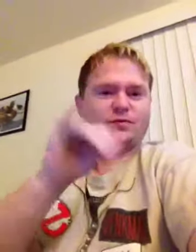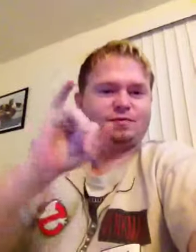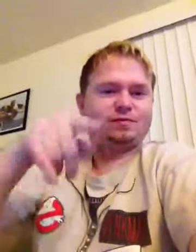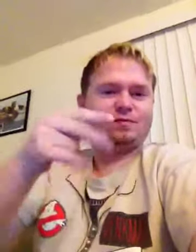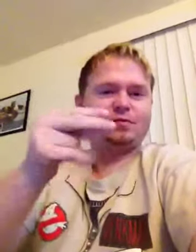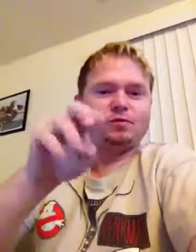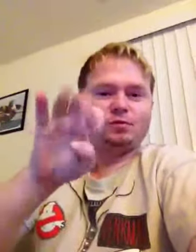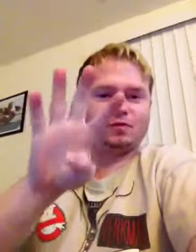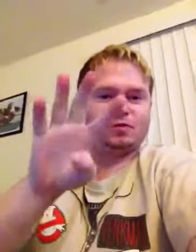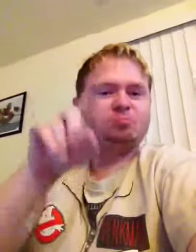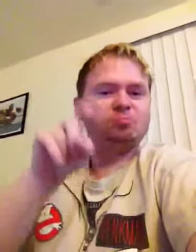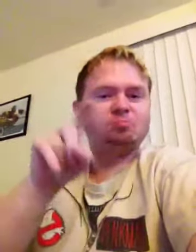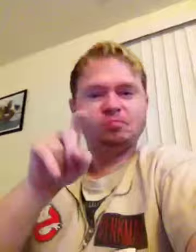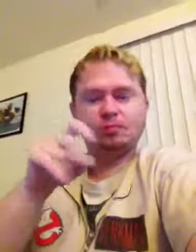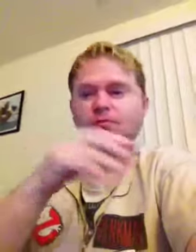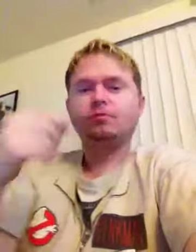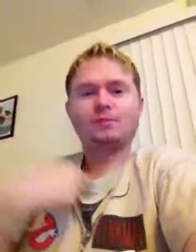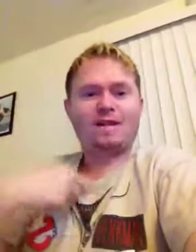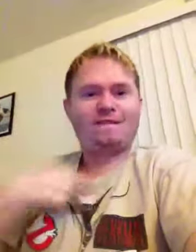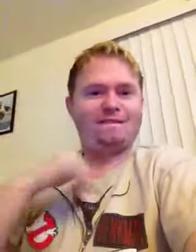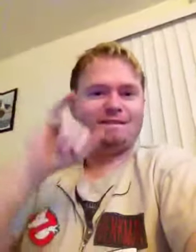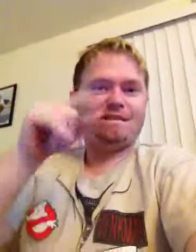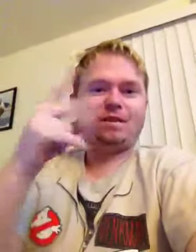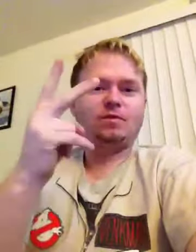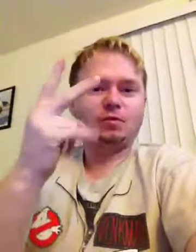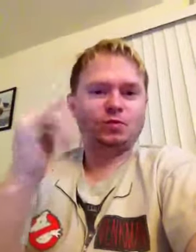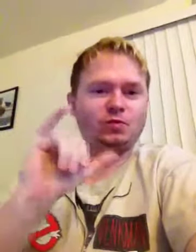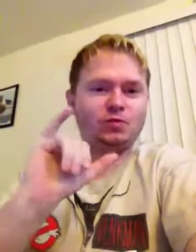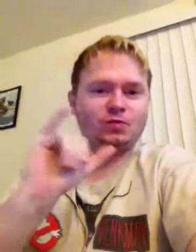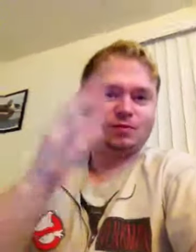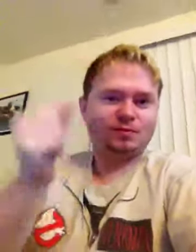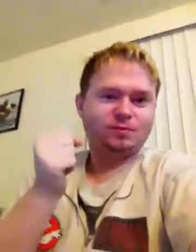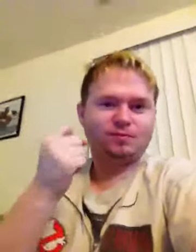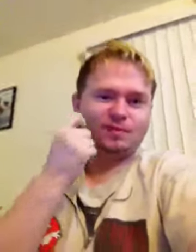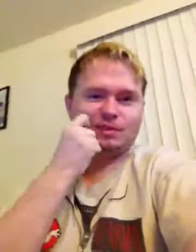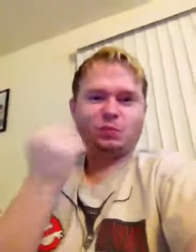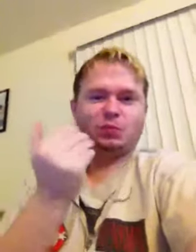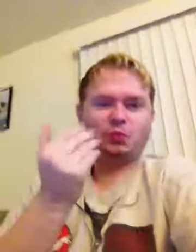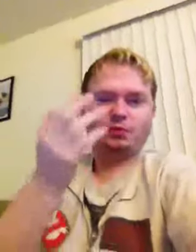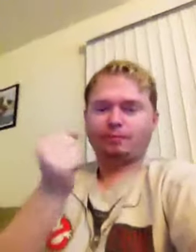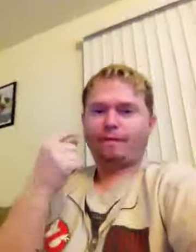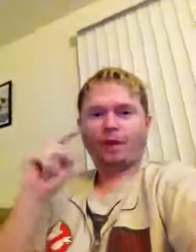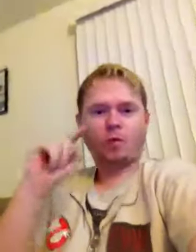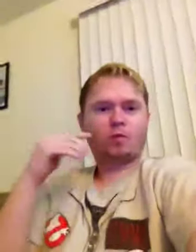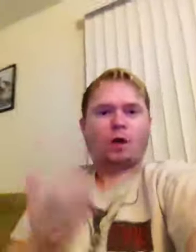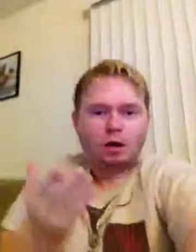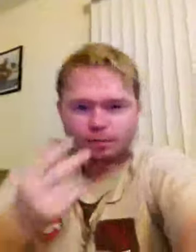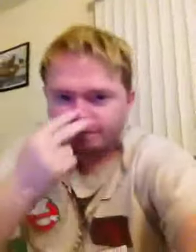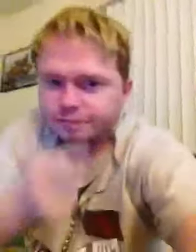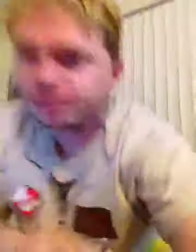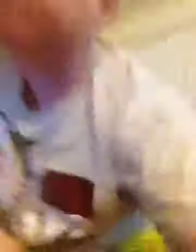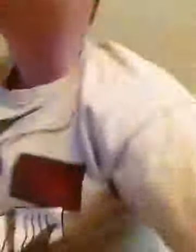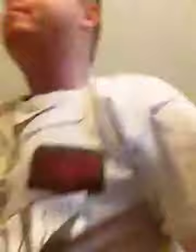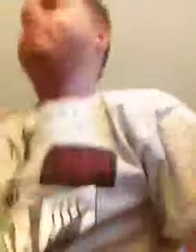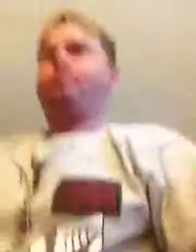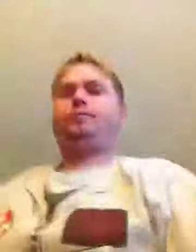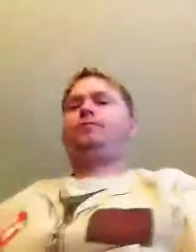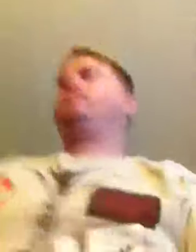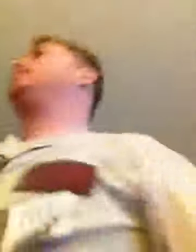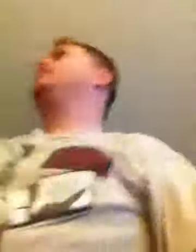your doctor if you have high fever, stiff muscles, and confusion to address a possible life-threatening condition. Or if you have uncontrollable muscle movements, as these